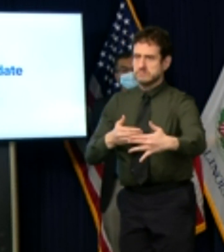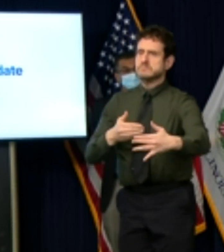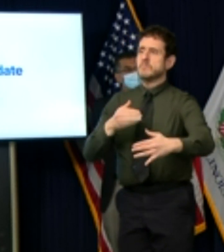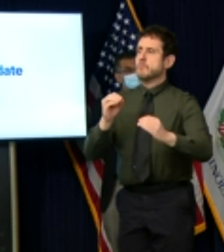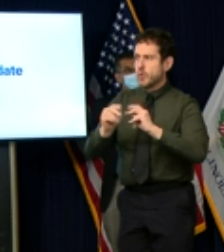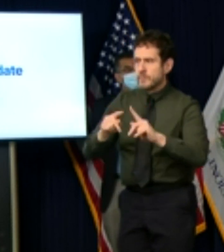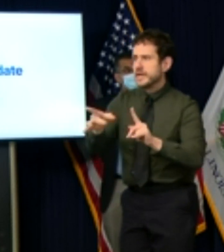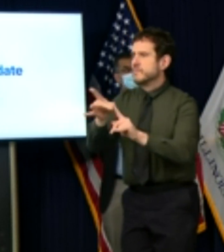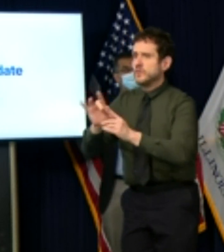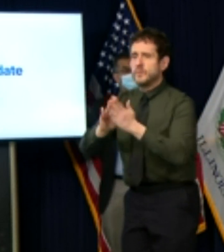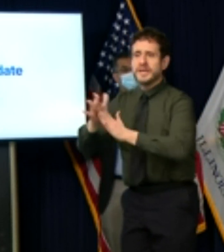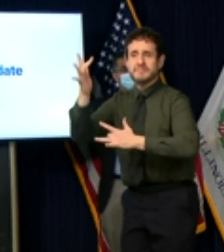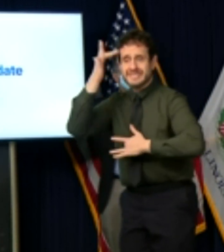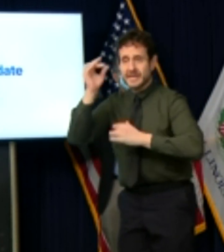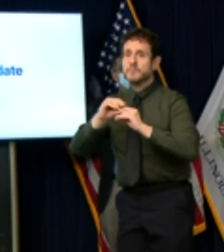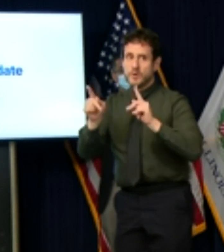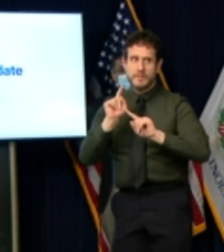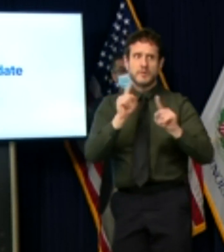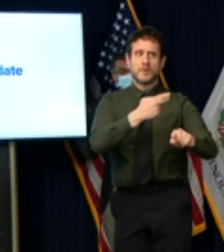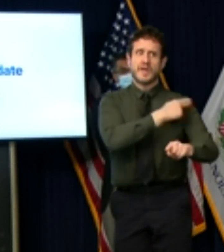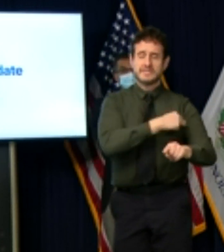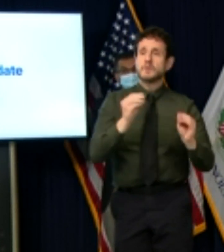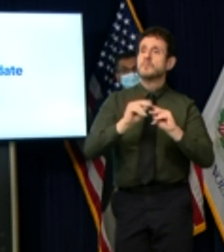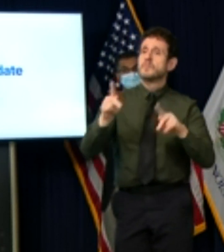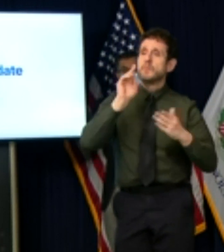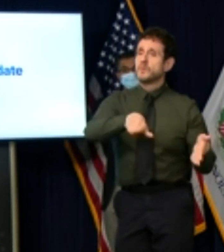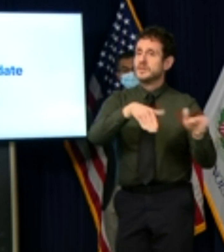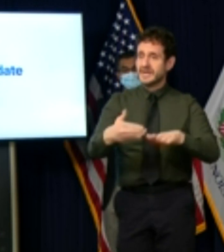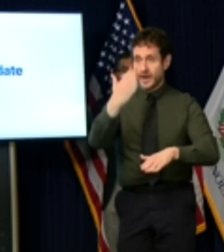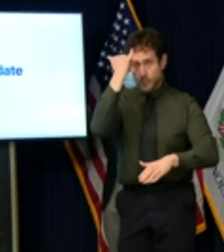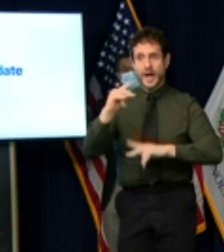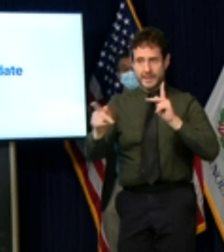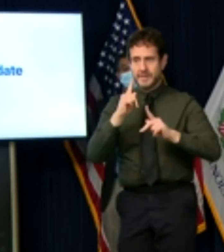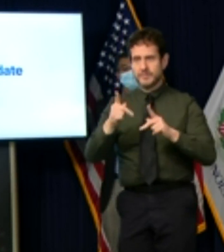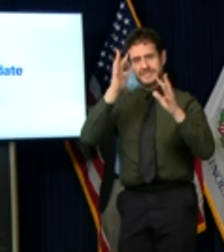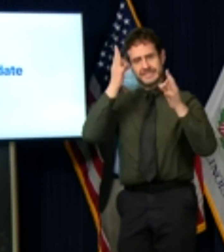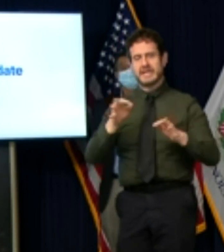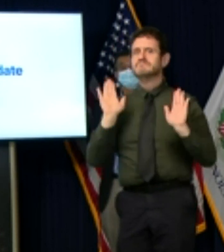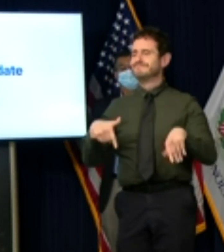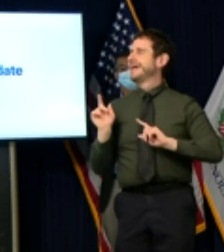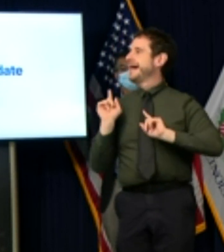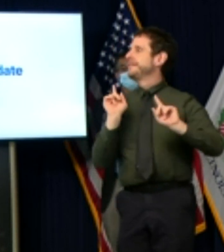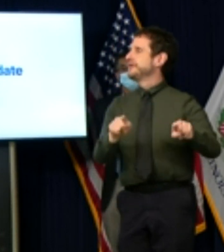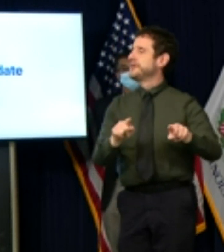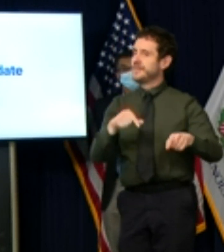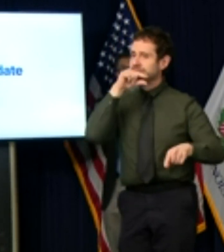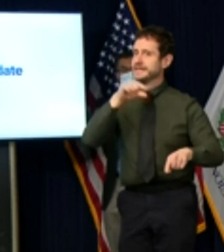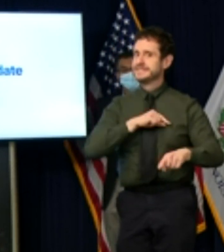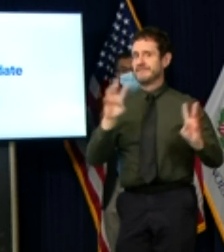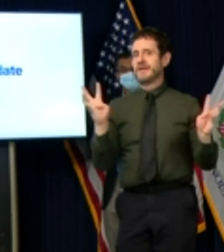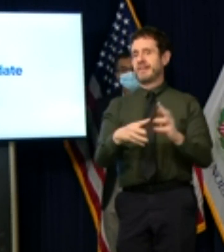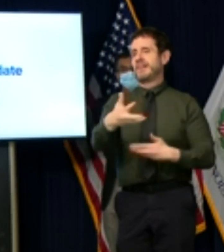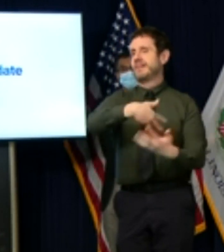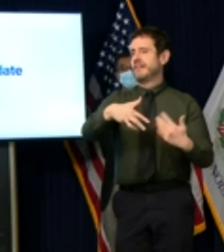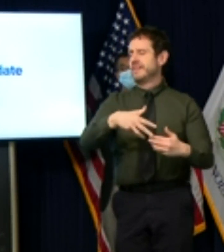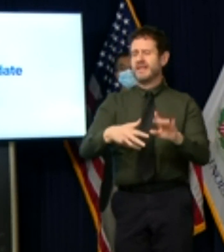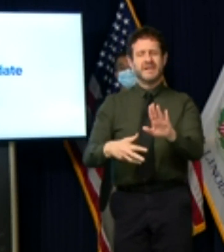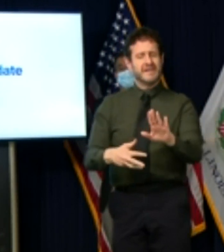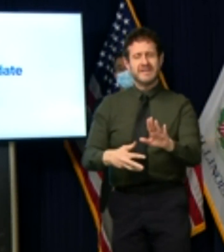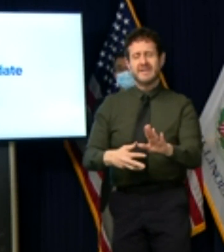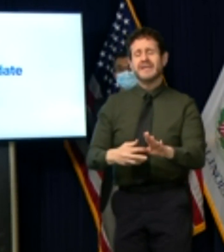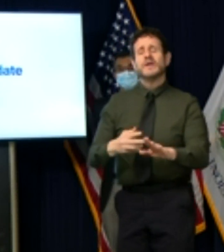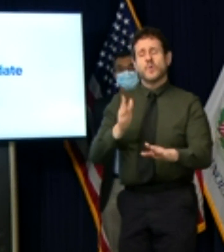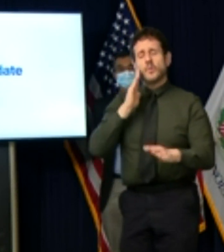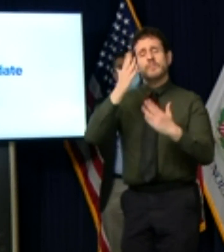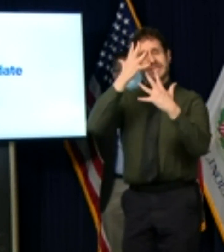people spent that holiday together mixing housing households i don't want anyone to have to look back and say